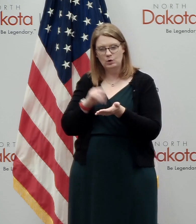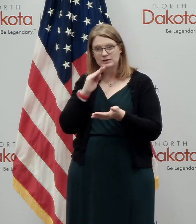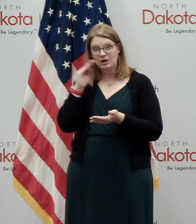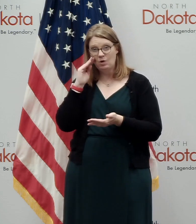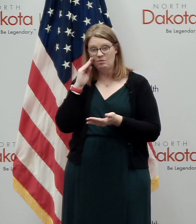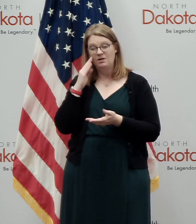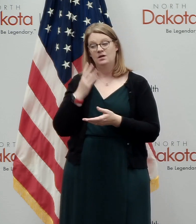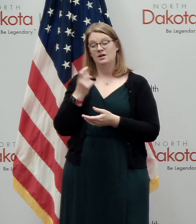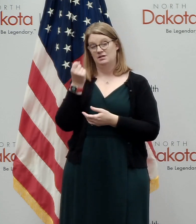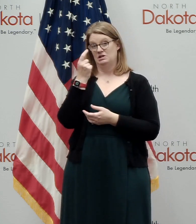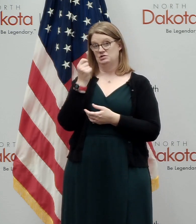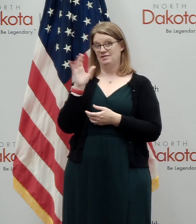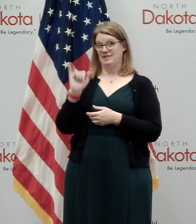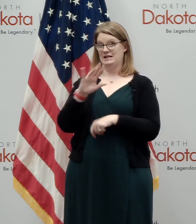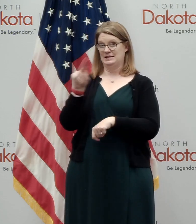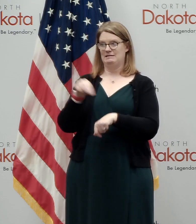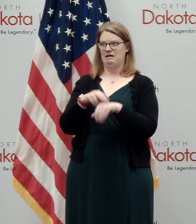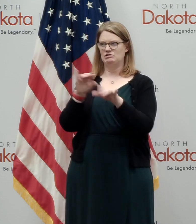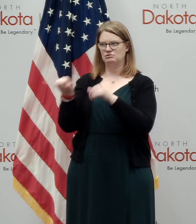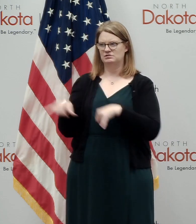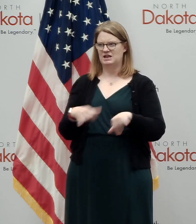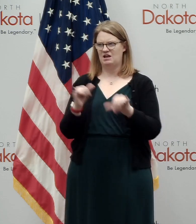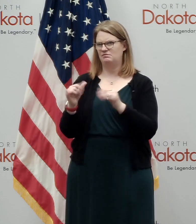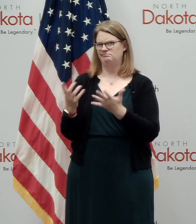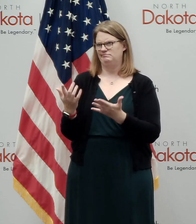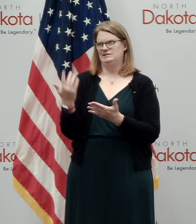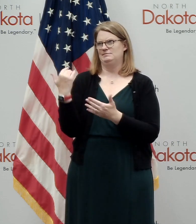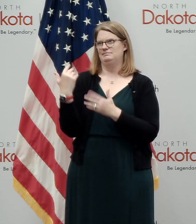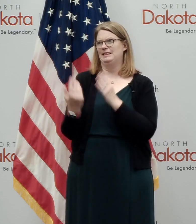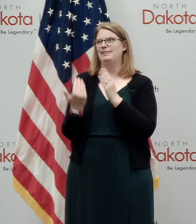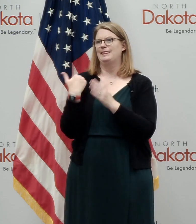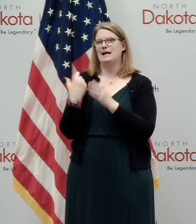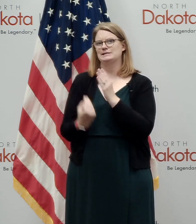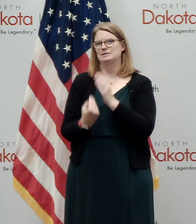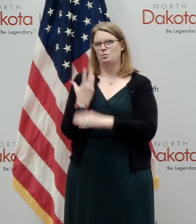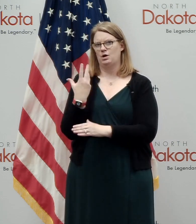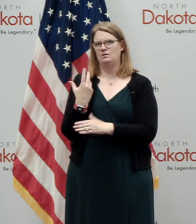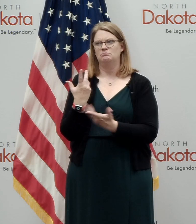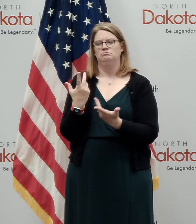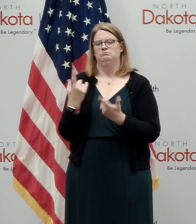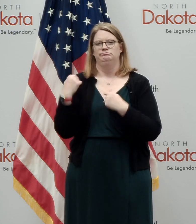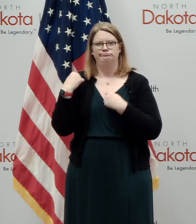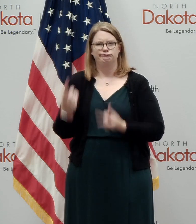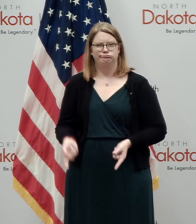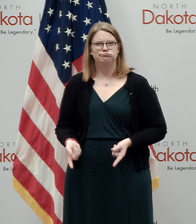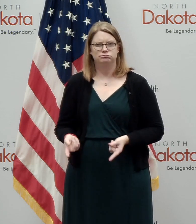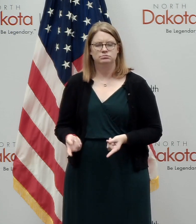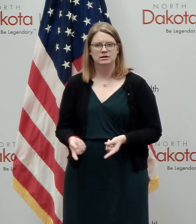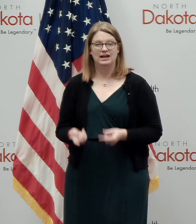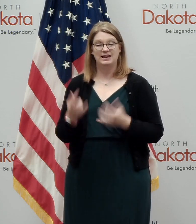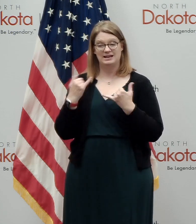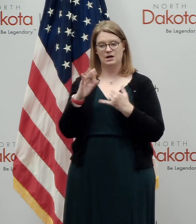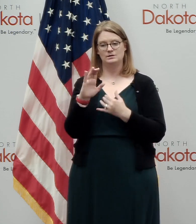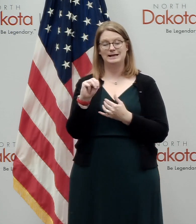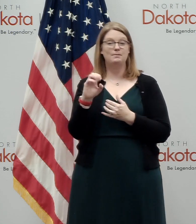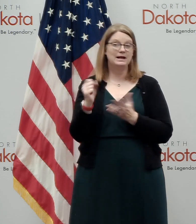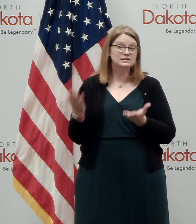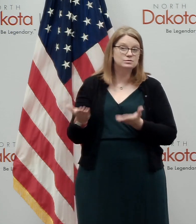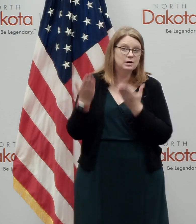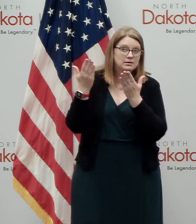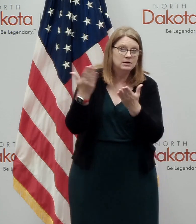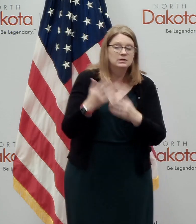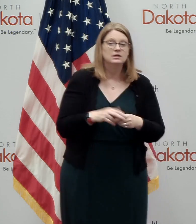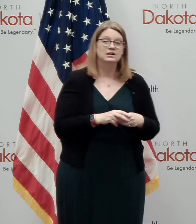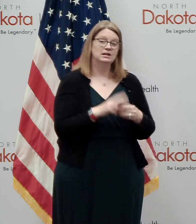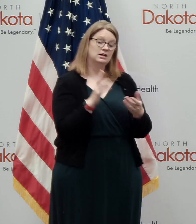now the national standard. We've been doing that for since last spring, but now CMS is, uh, recommending that, uh, utilizing the